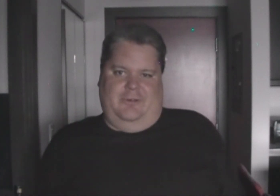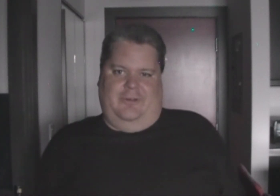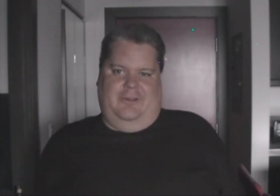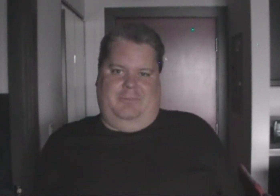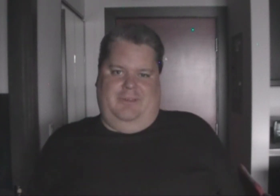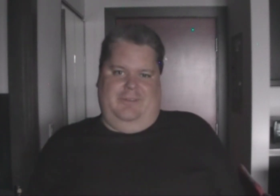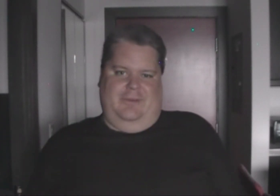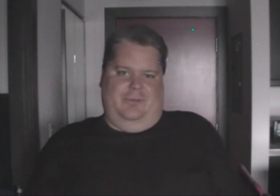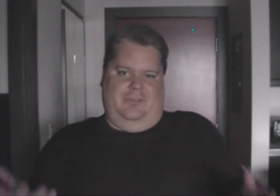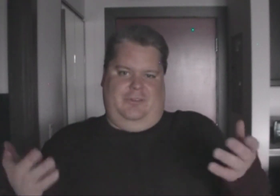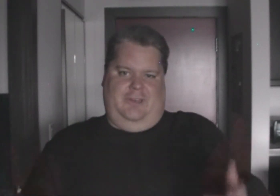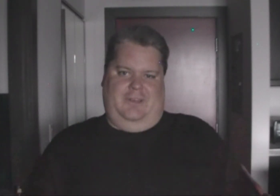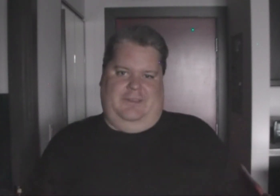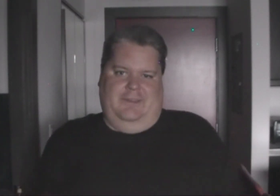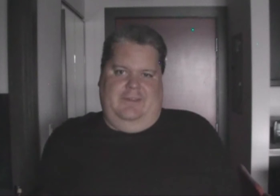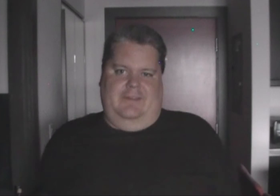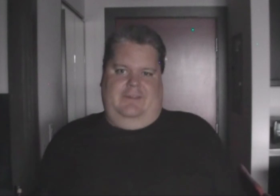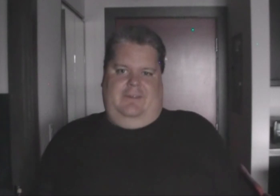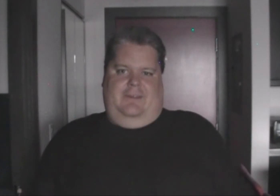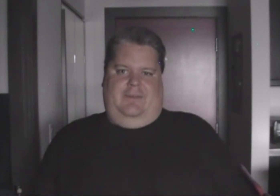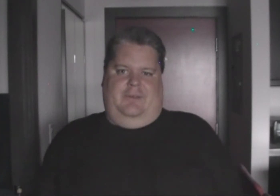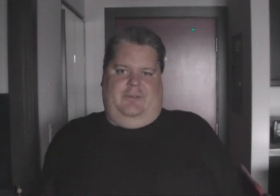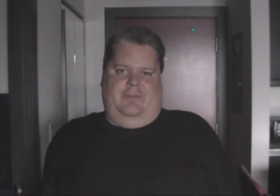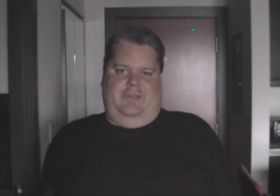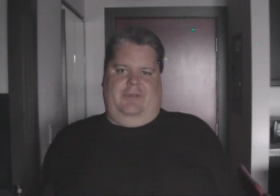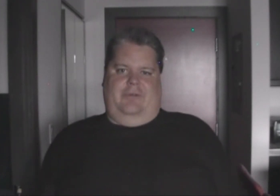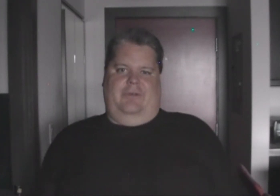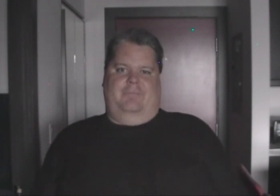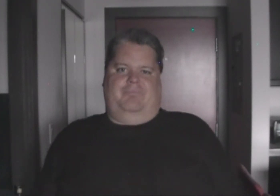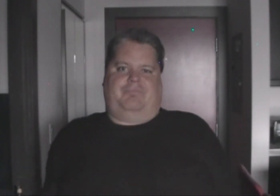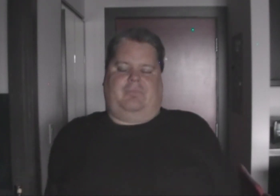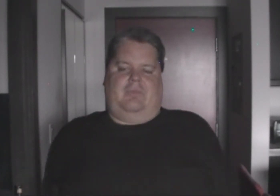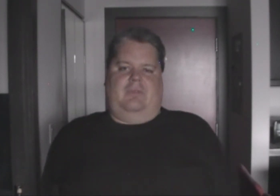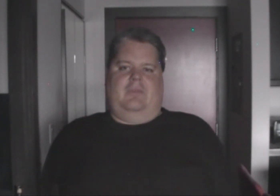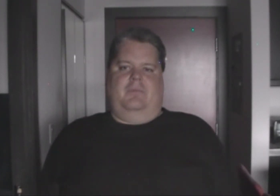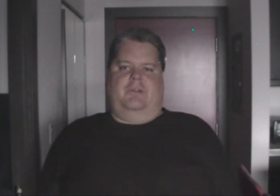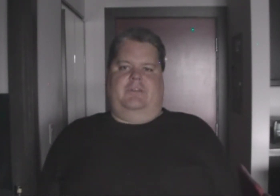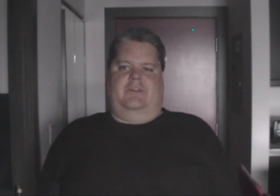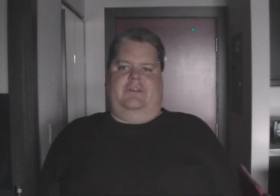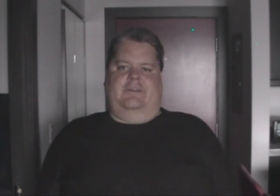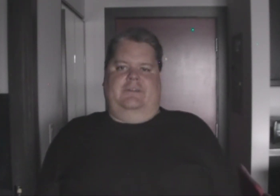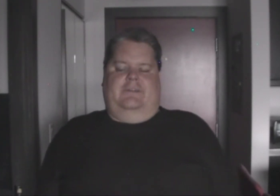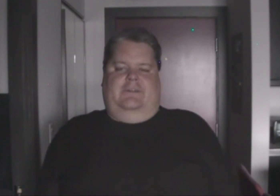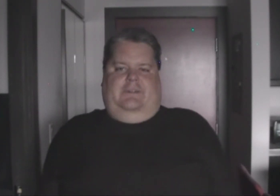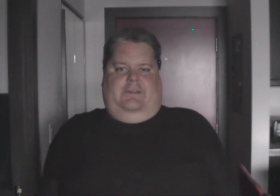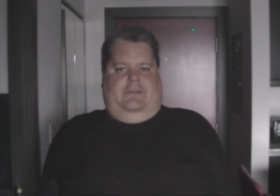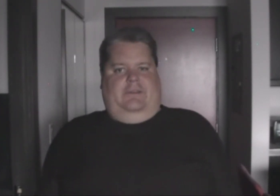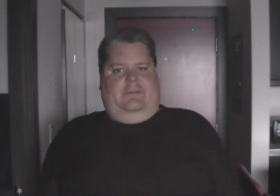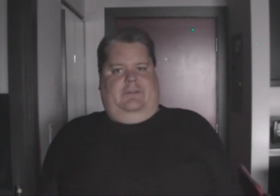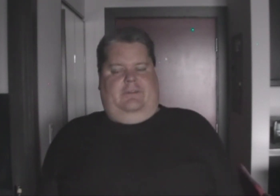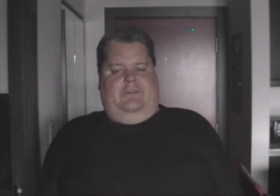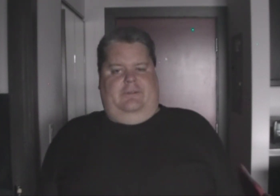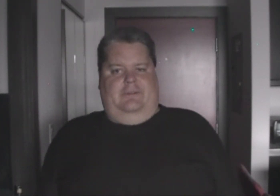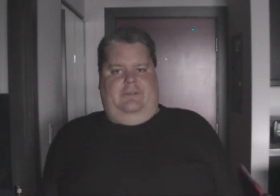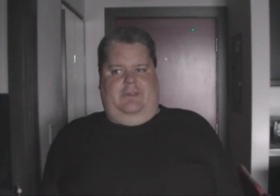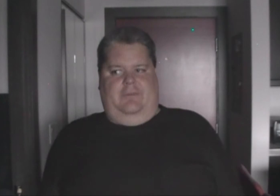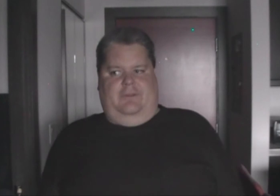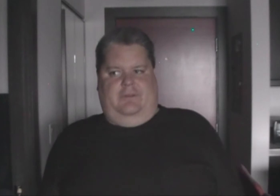hurry up, and everything goes insane, and the enemies are even angrier. But, uh, yeah, that's another game I loved.